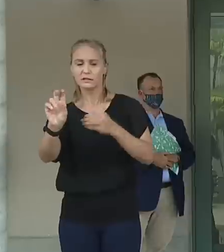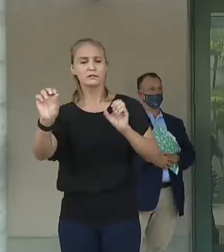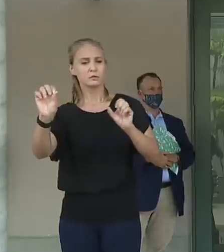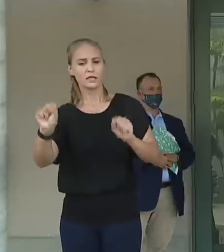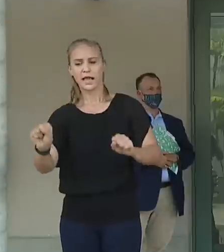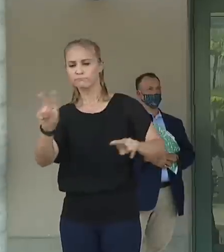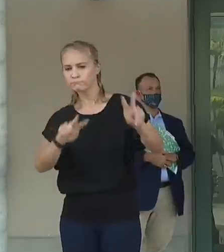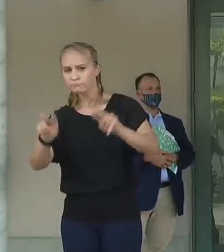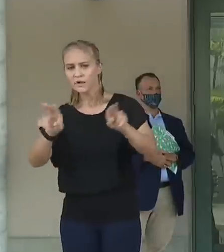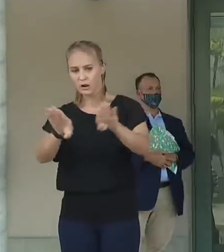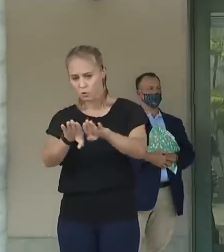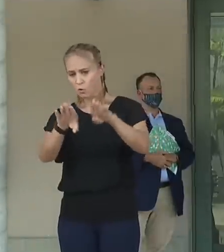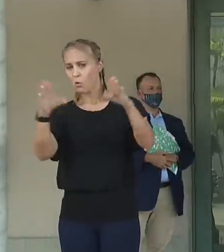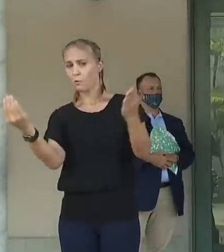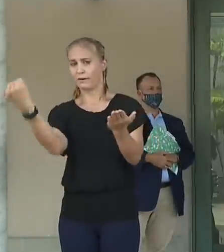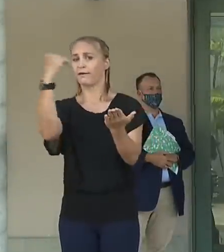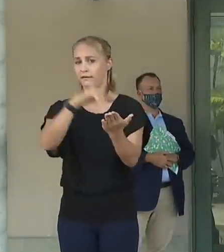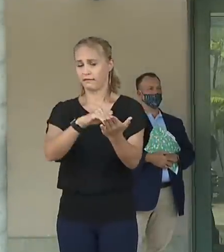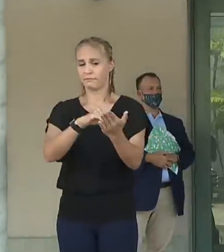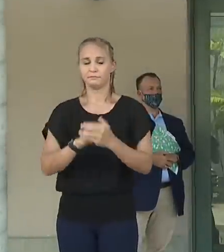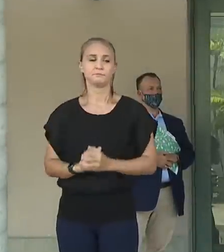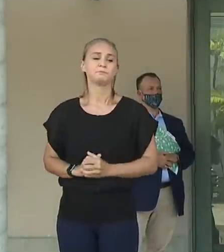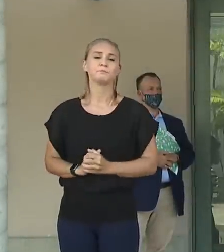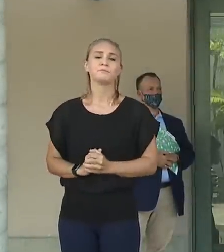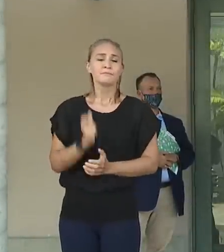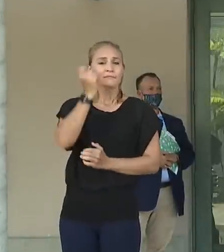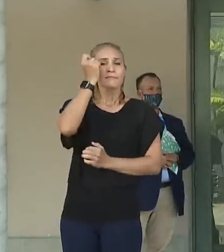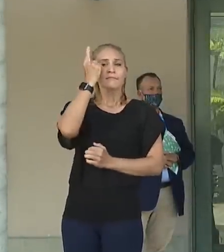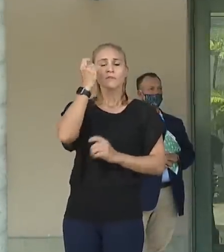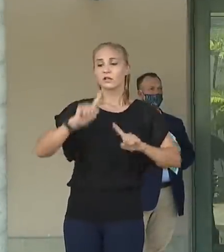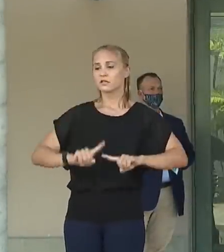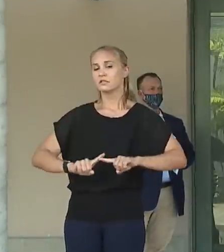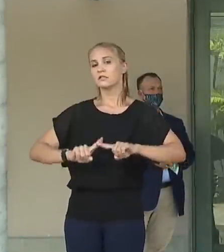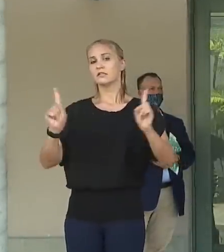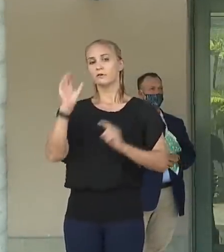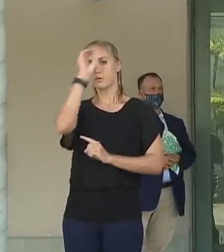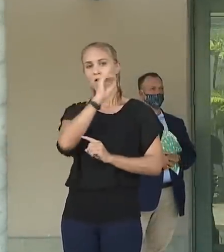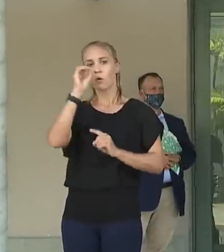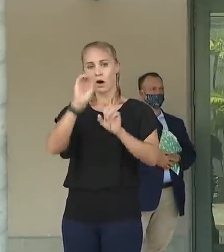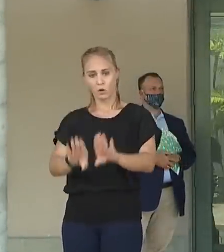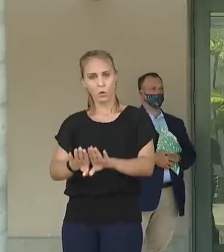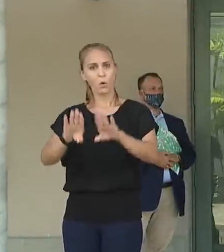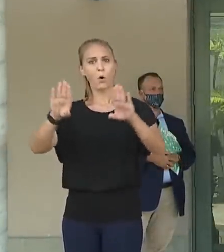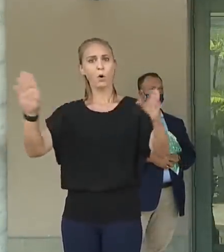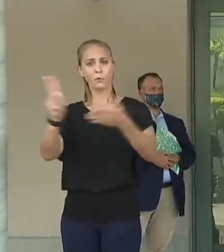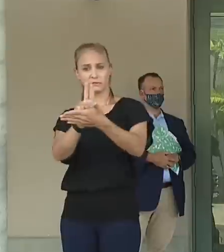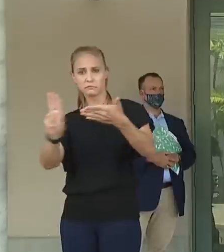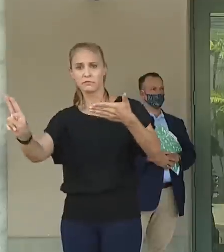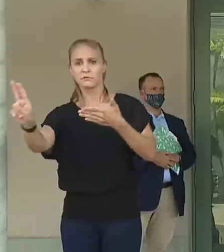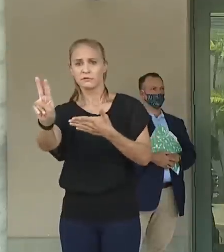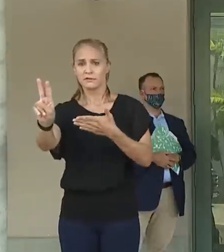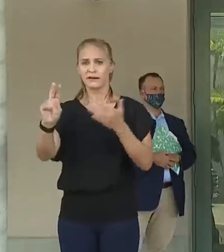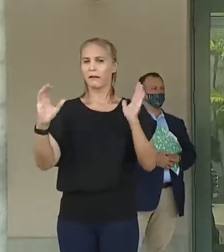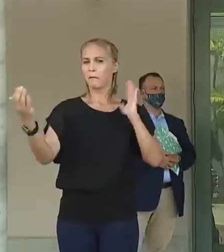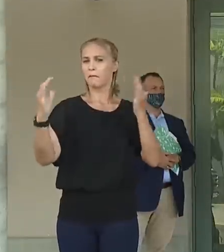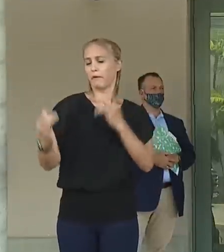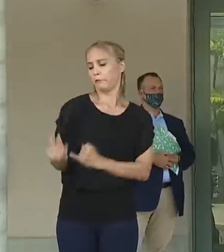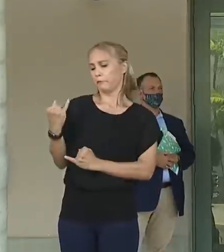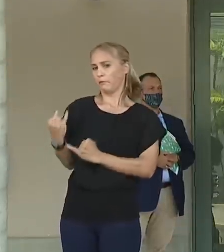and open up again. But what's going to be different when Oahu opens up from the last time?